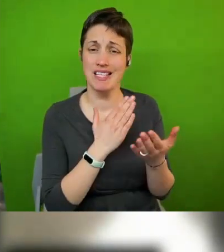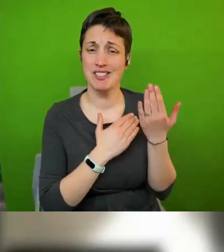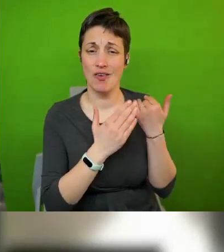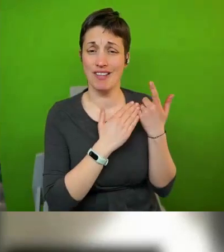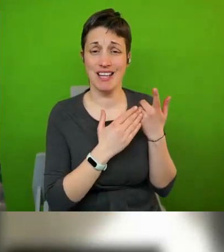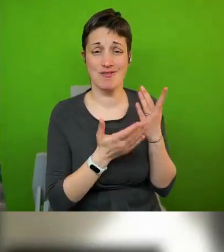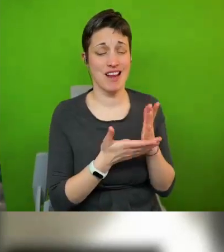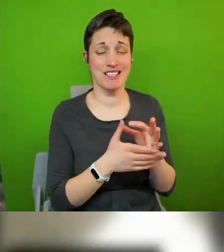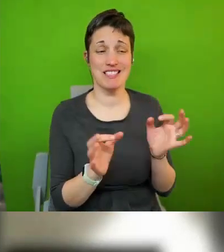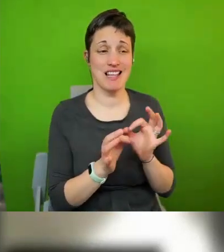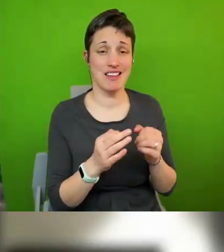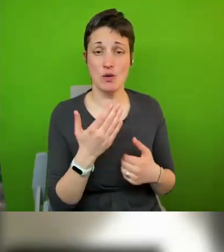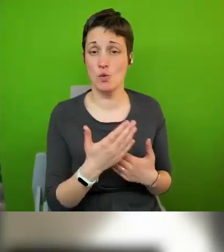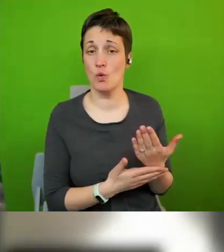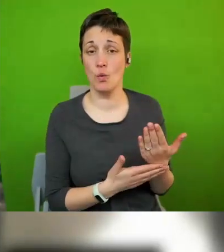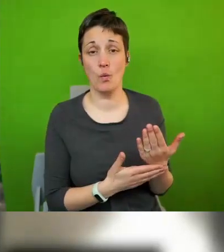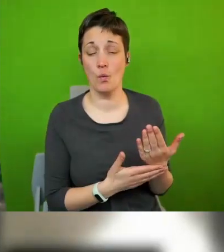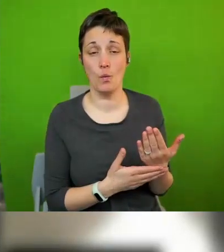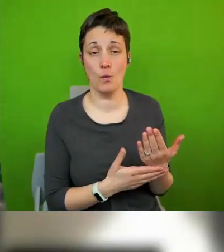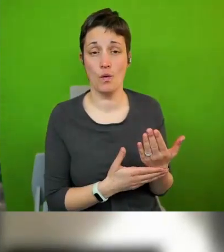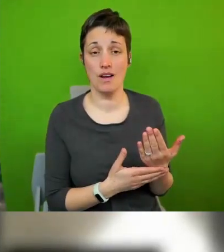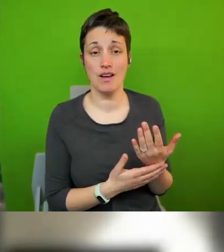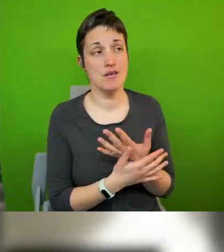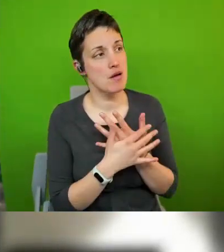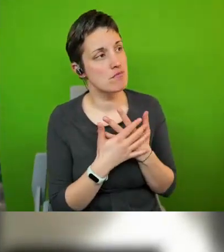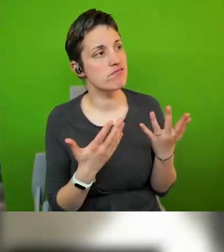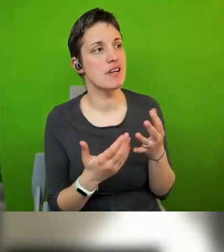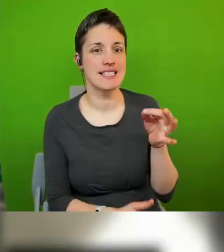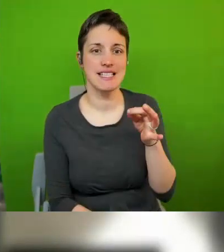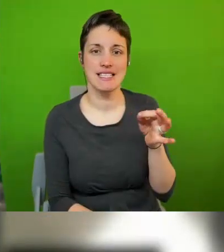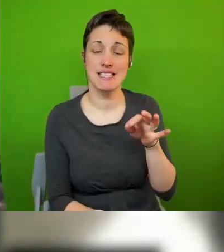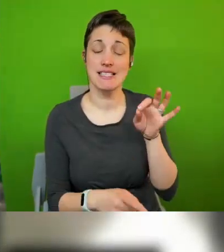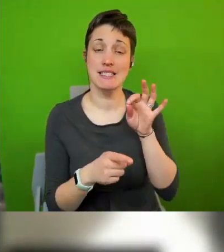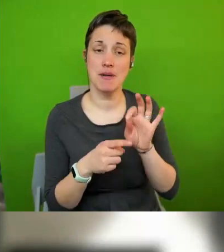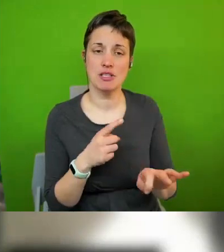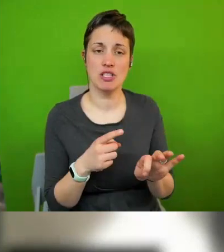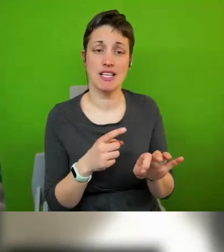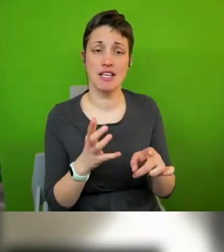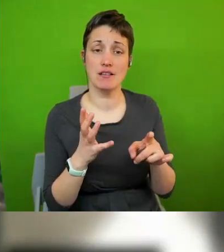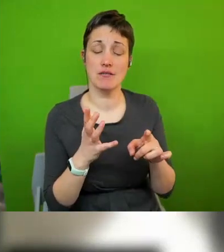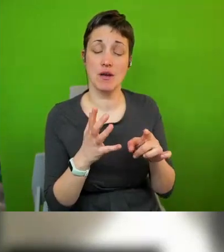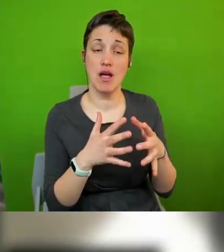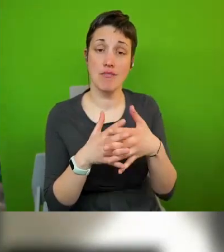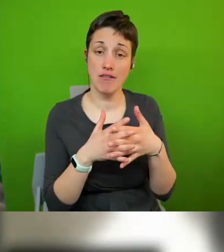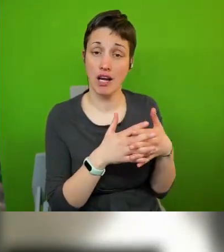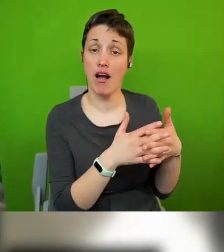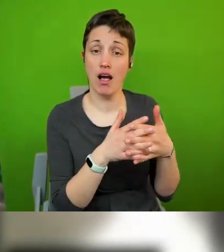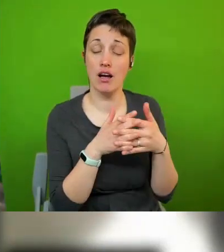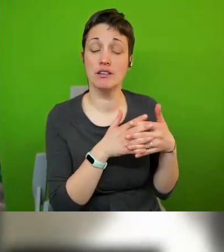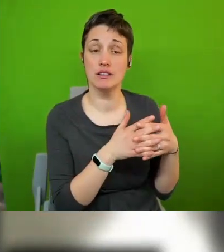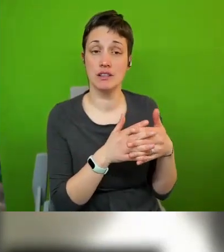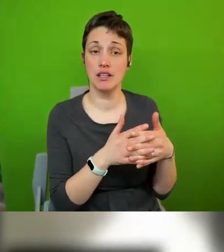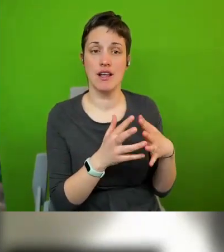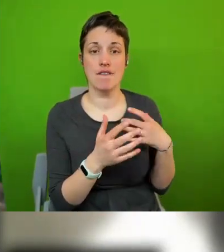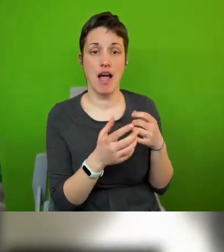i mean there have been plenty of cities particularly in the in the uh us american context that have had